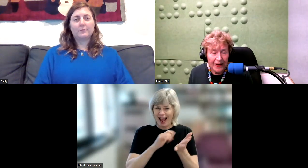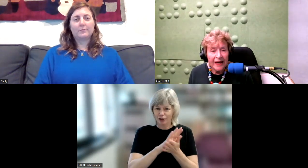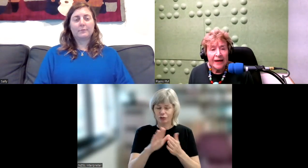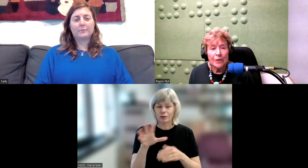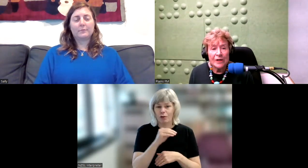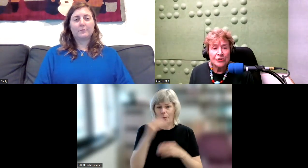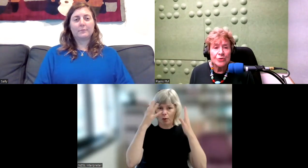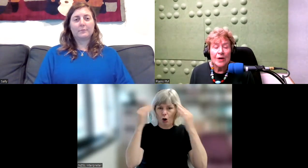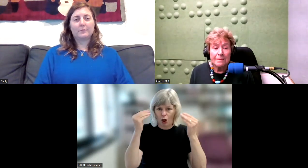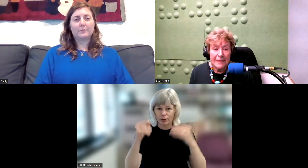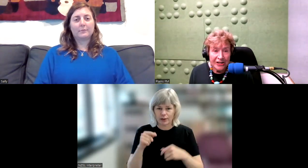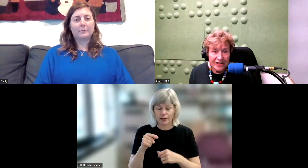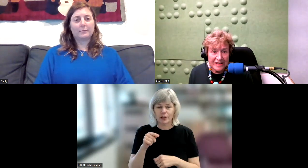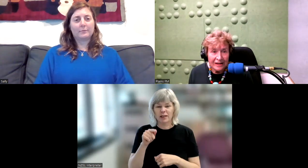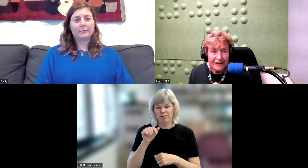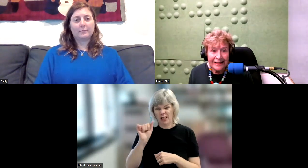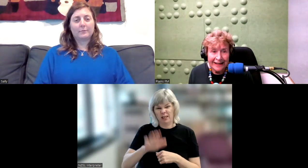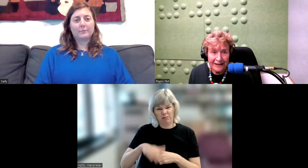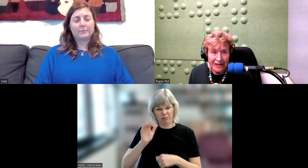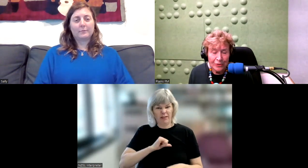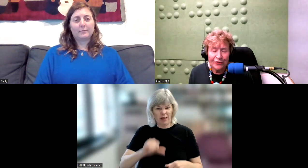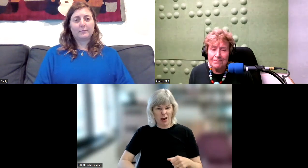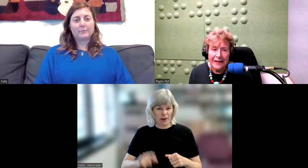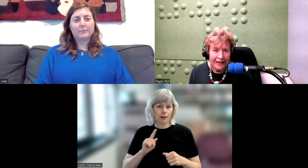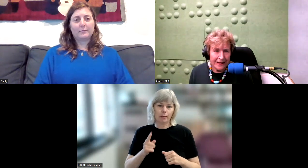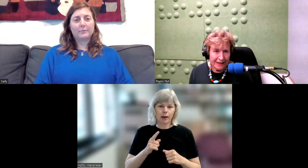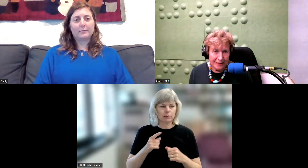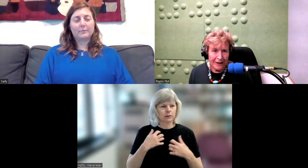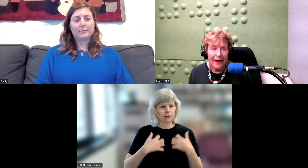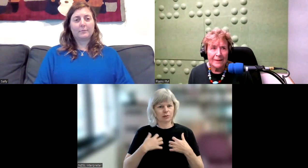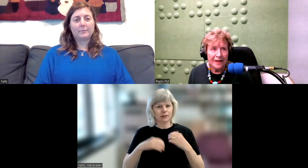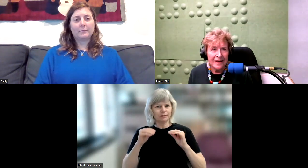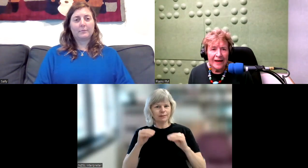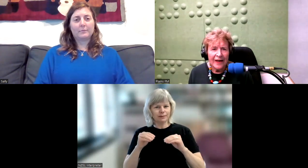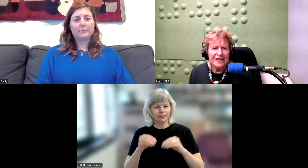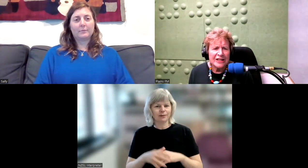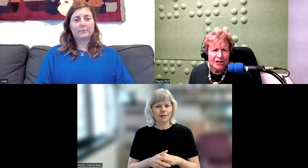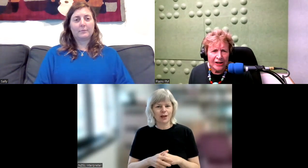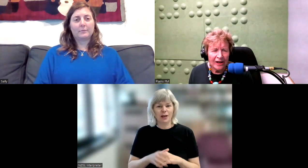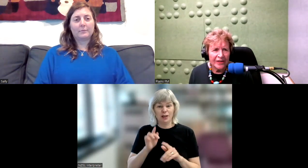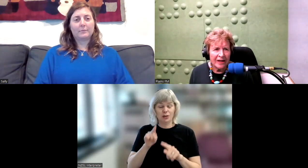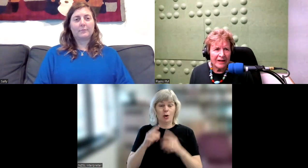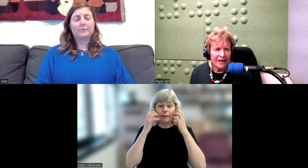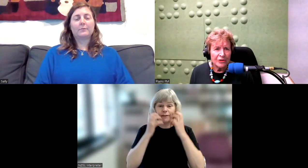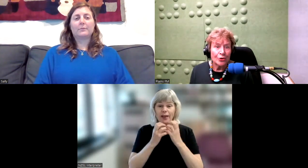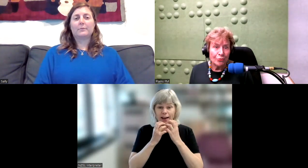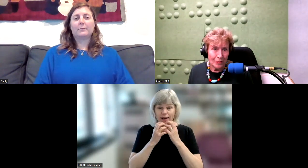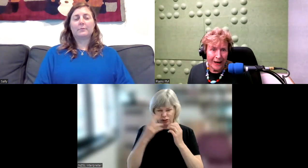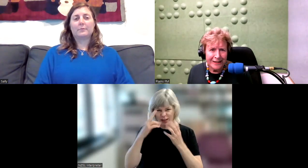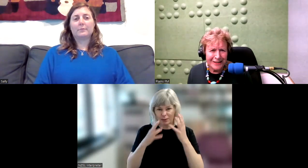He went to Manchester in England, which for many years became the teaching, the guru place